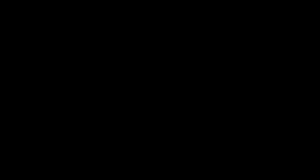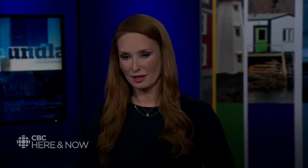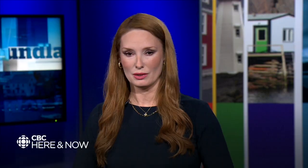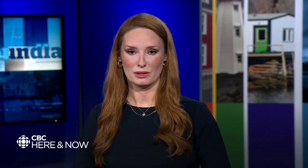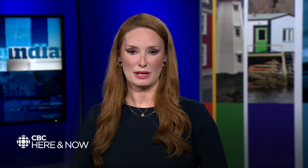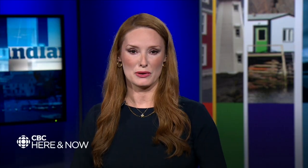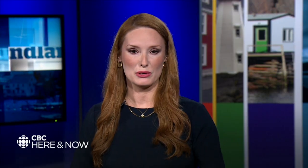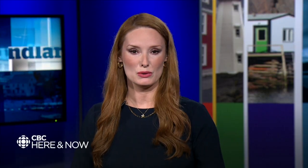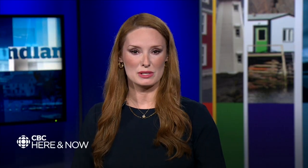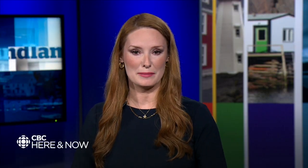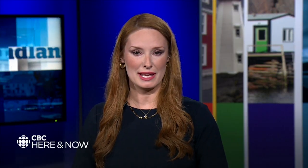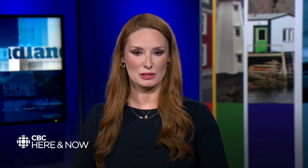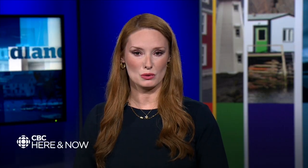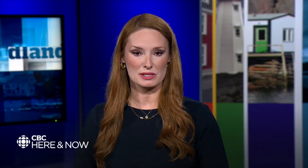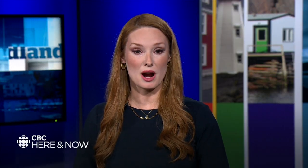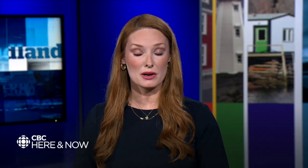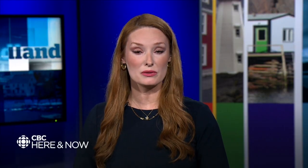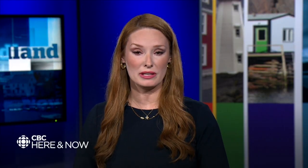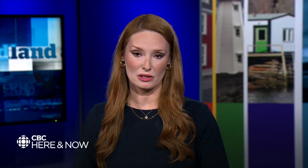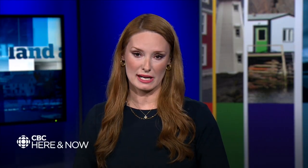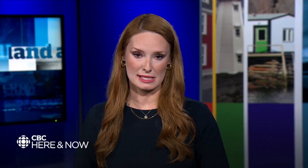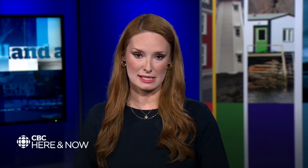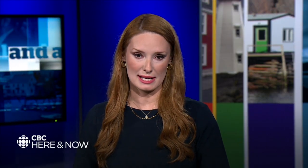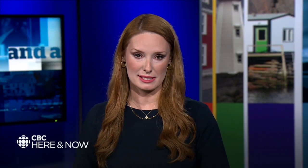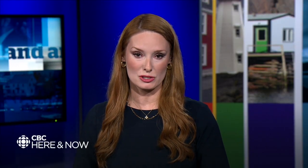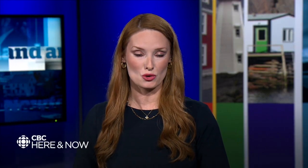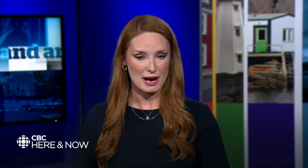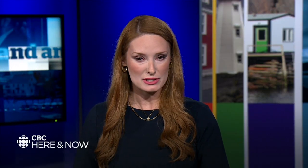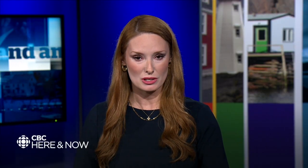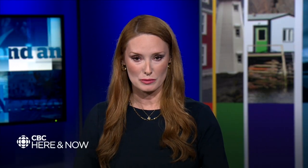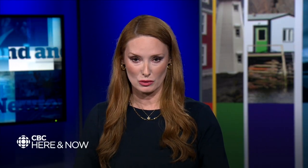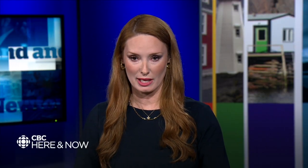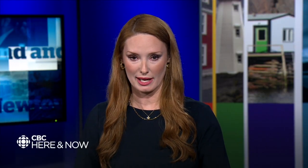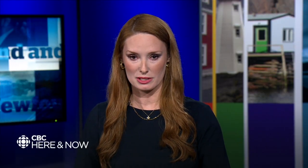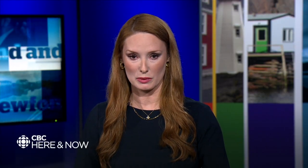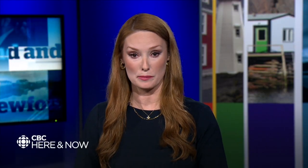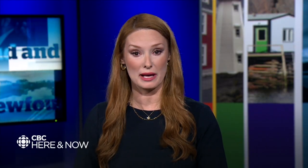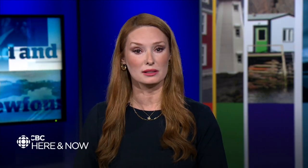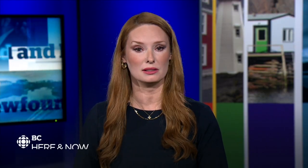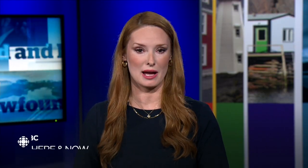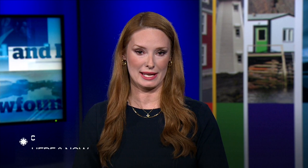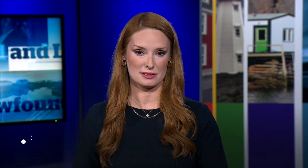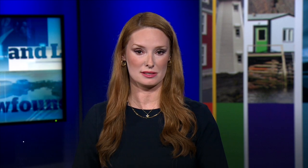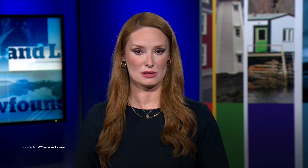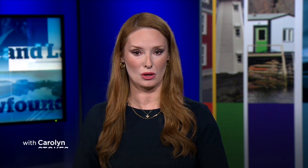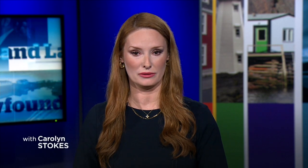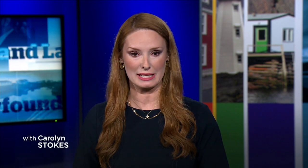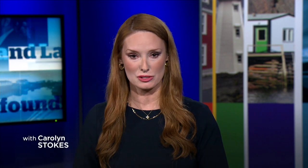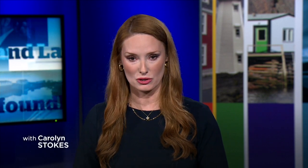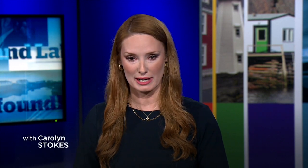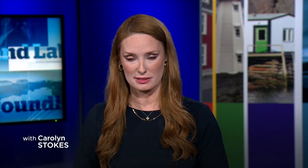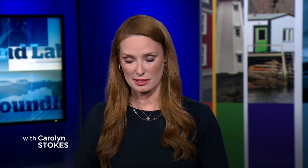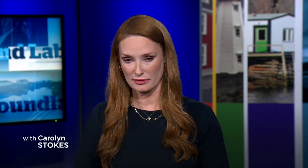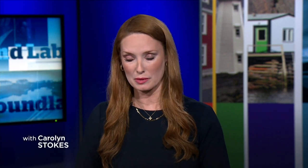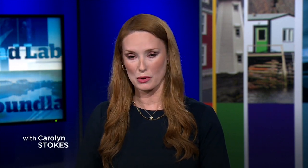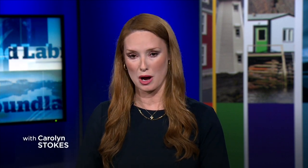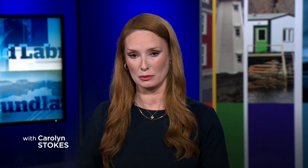Well, in other news, a man who is hard of hearing says he tried to communicate with Bell Alliant to solve an internet and TV problem.